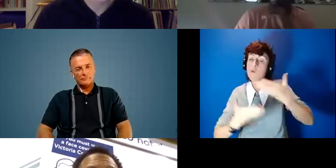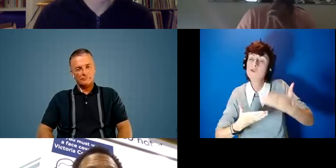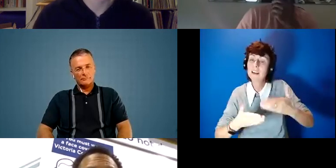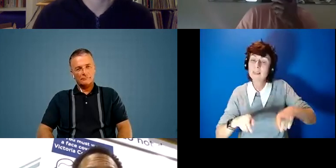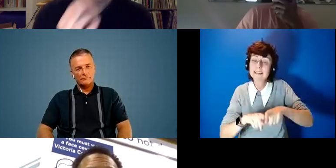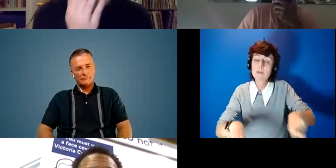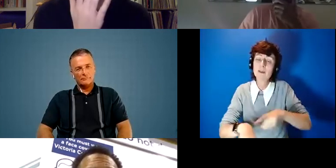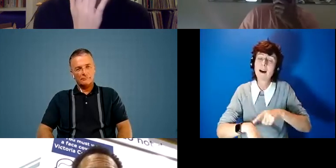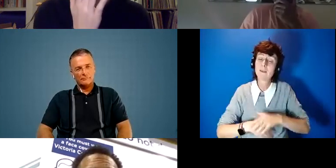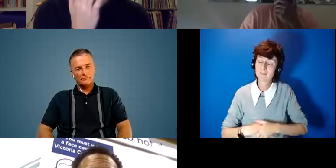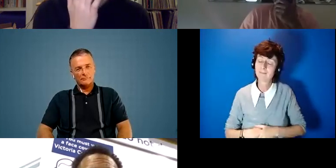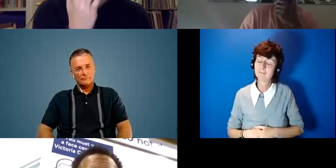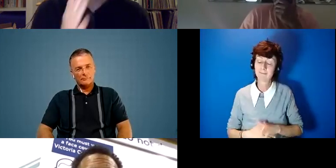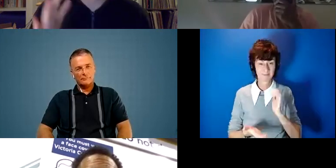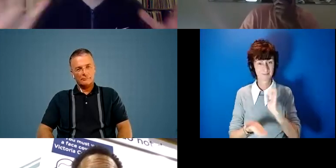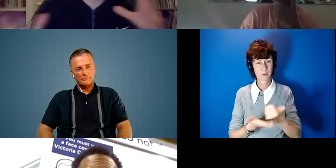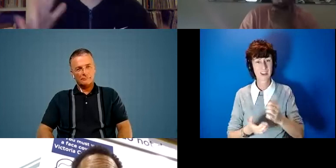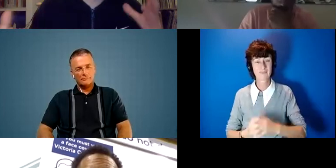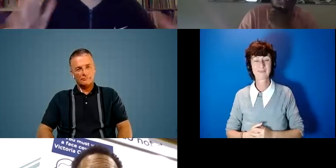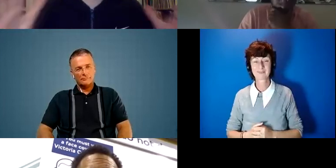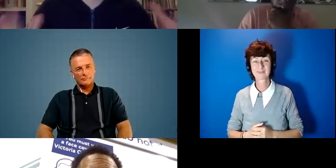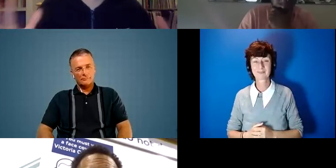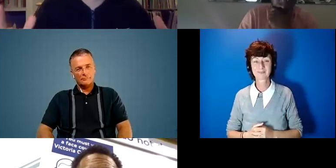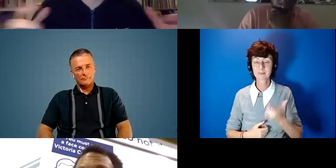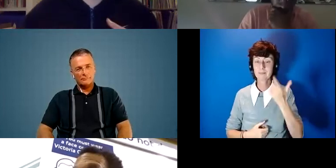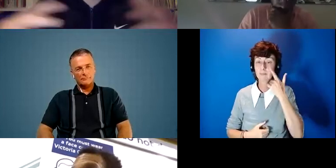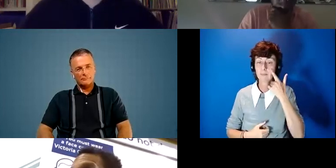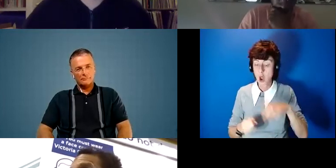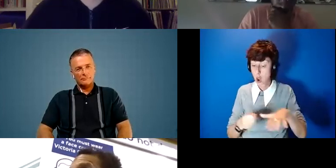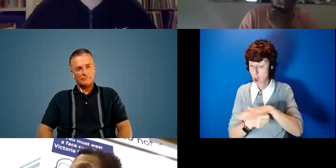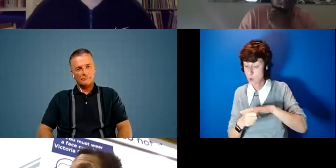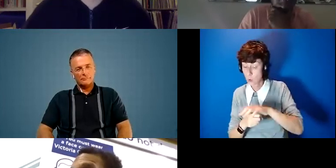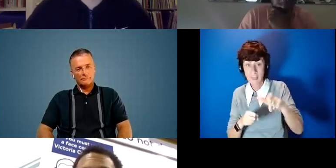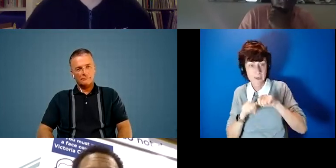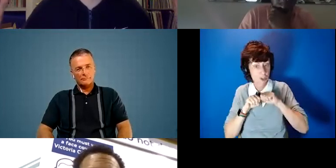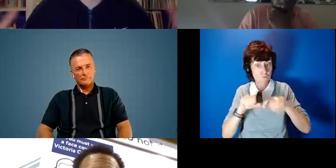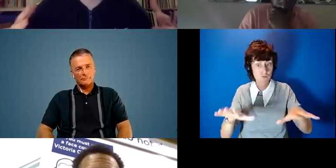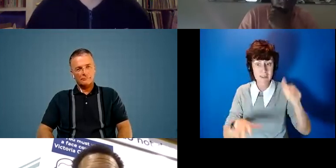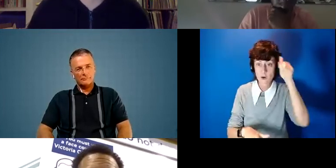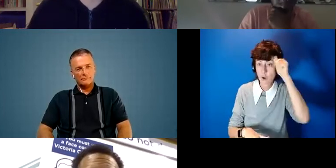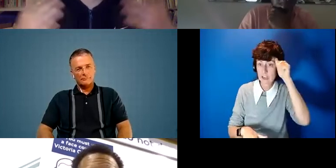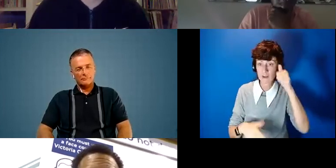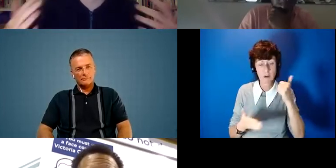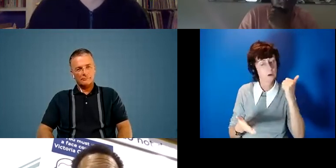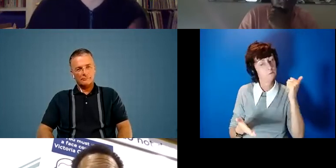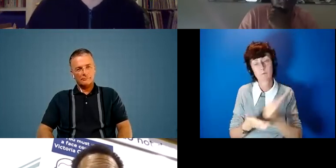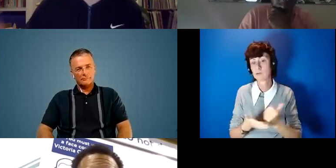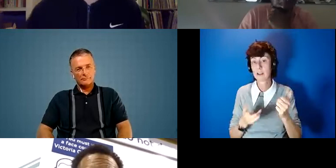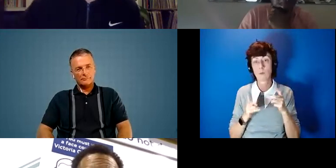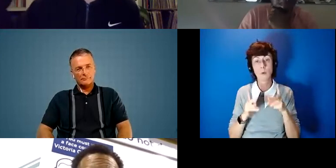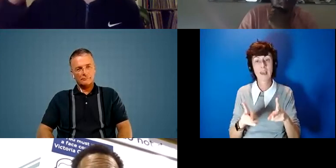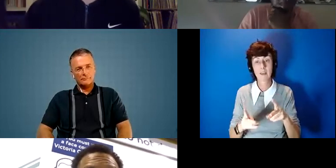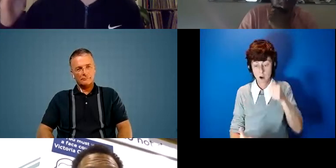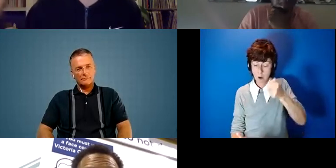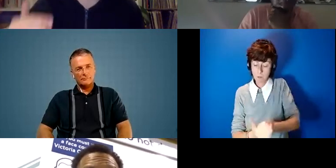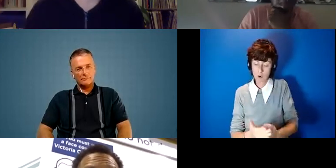that's brilliant i think it's so important that we do things like this experimenting on this local level and then spreading that knowledge i think is such a brilliant mode of action bottom up to counter